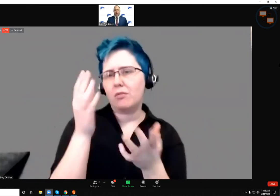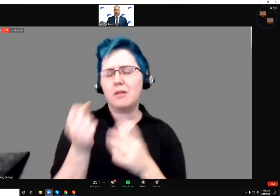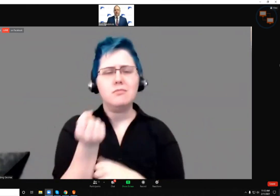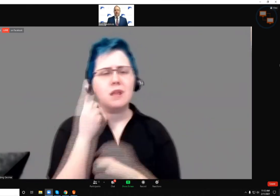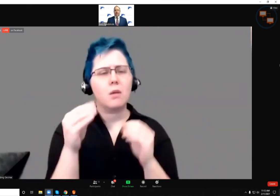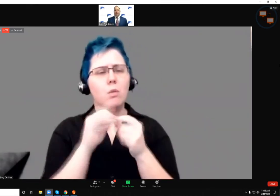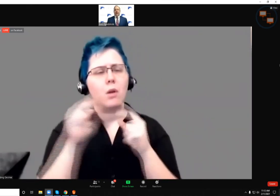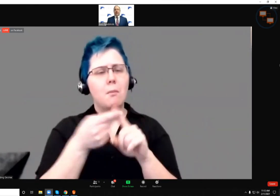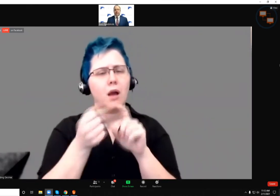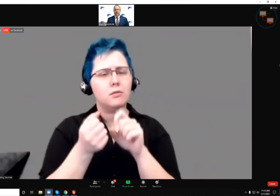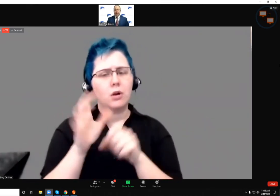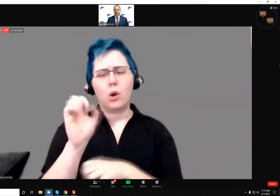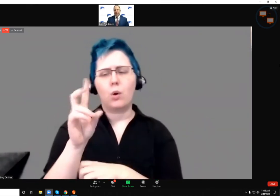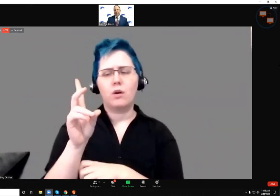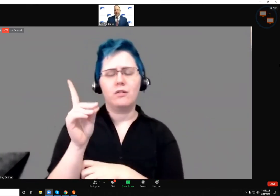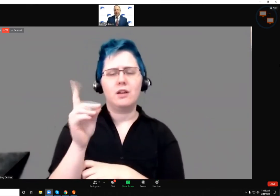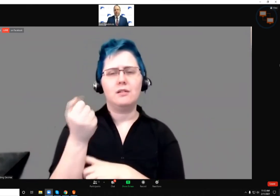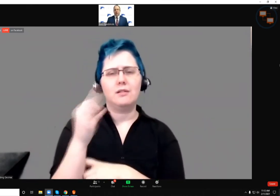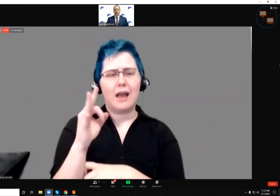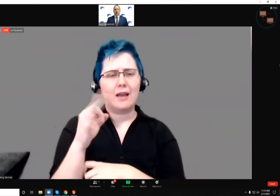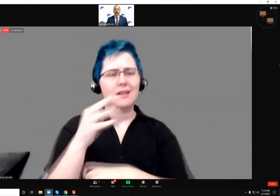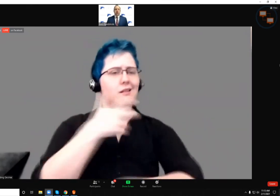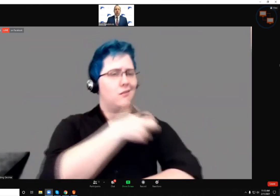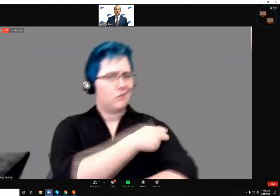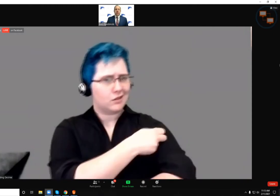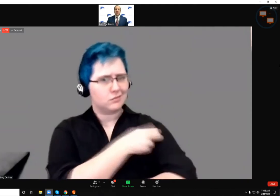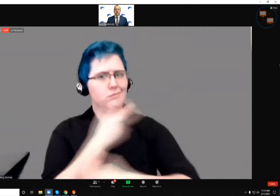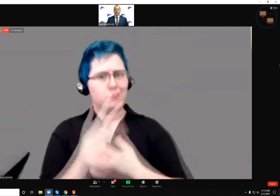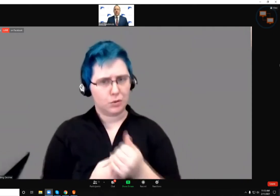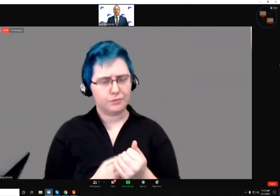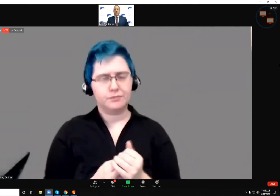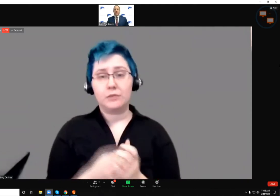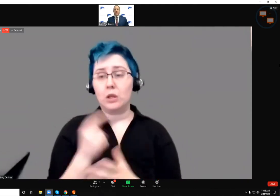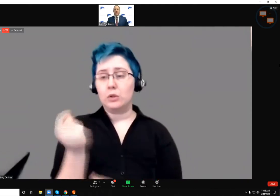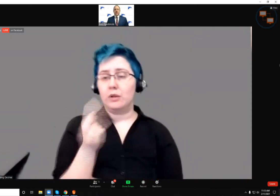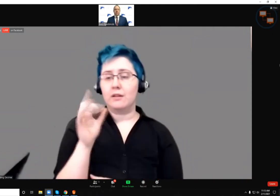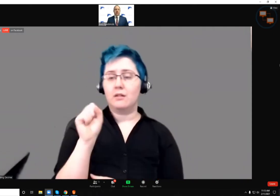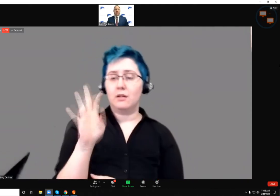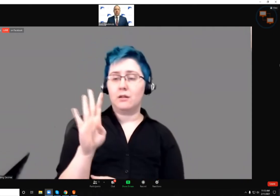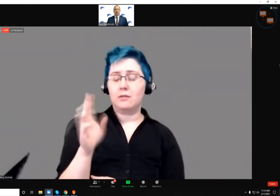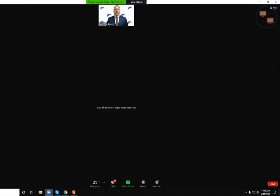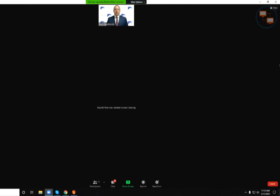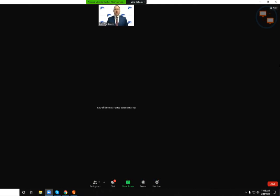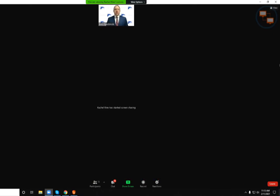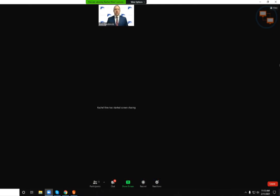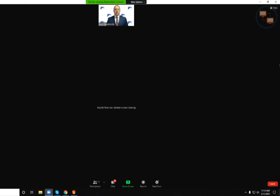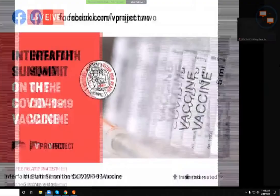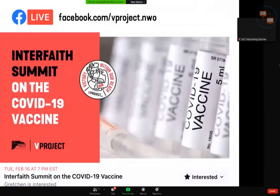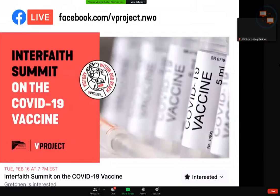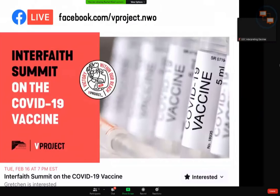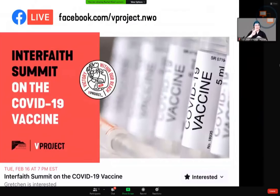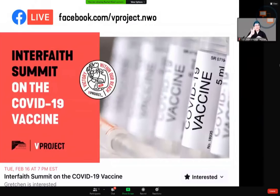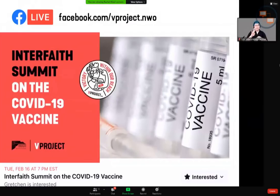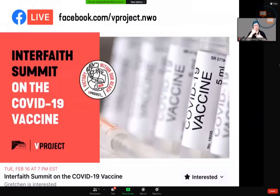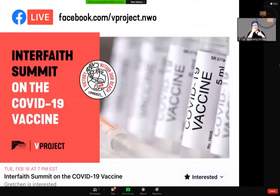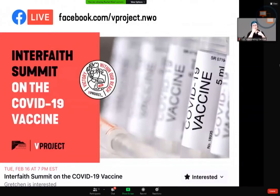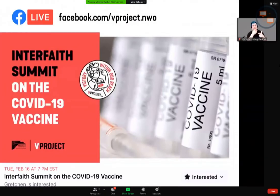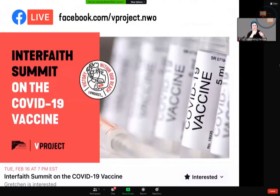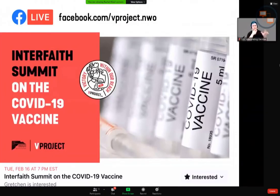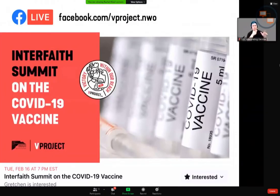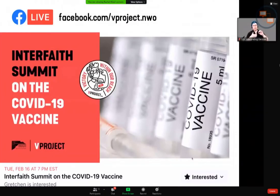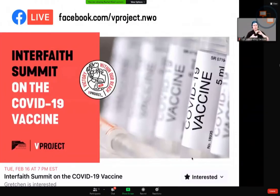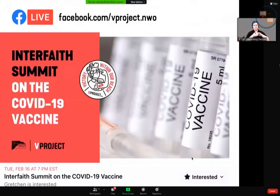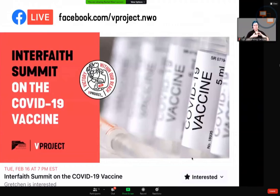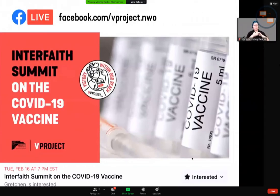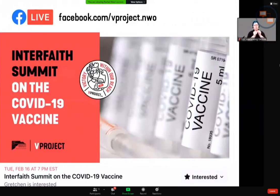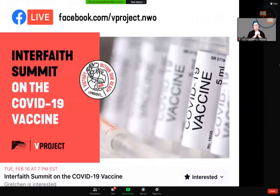COVID-19 and the vaccine. On Tuesday, February 16th at 7 p.m., tune in to, again, our partners with the